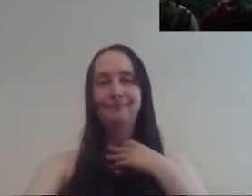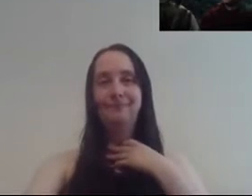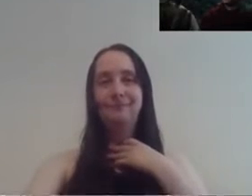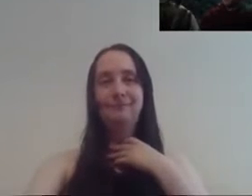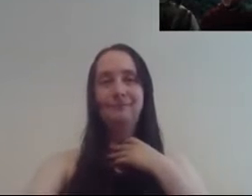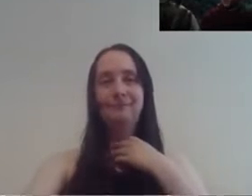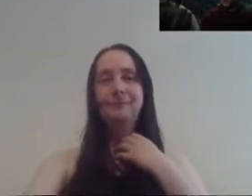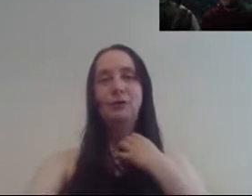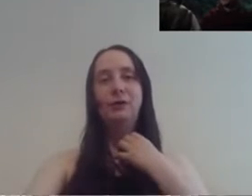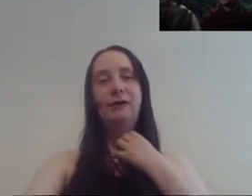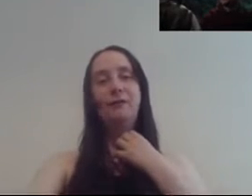my sister